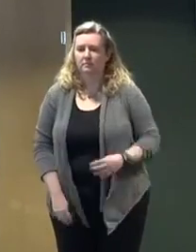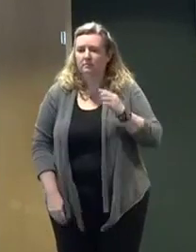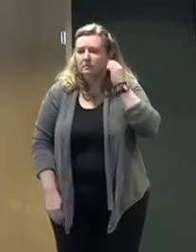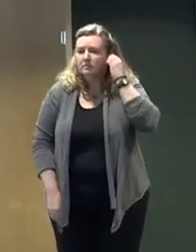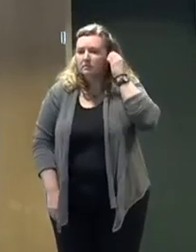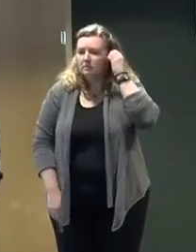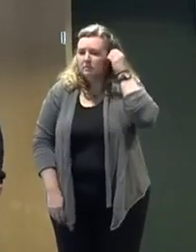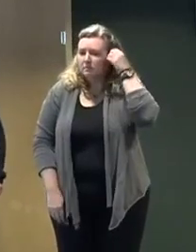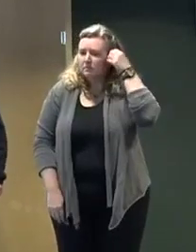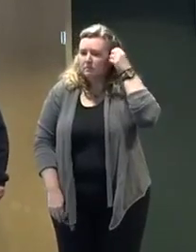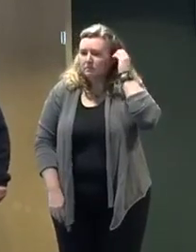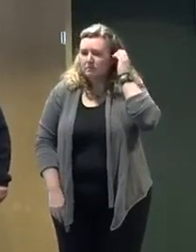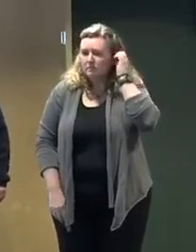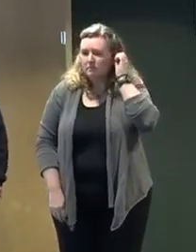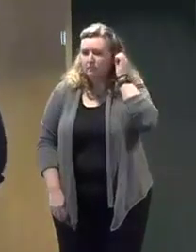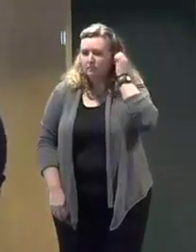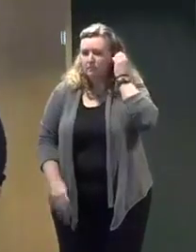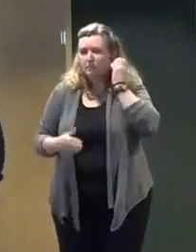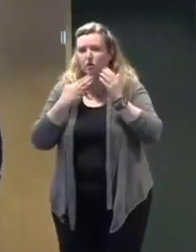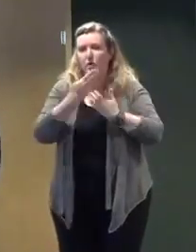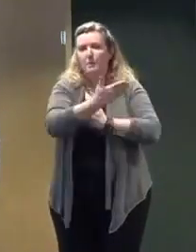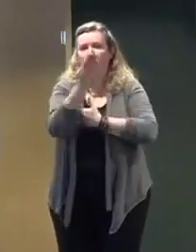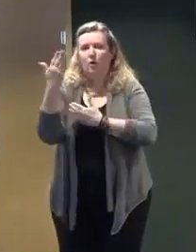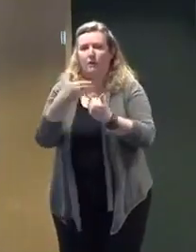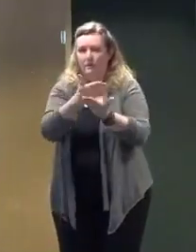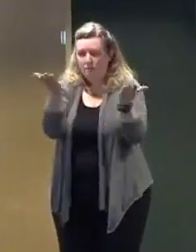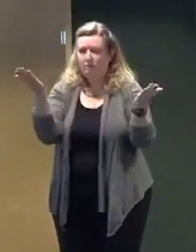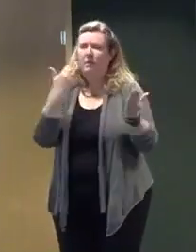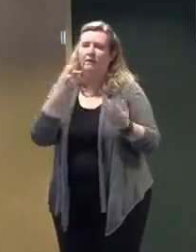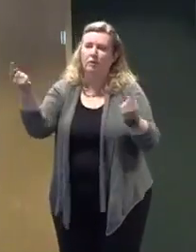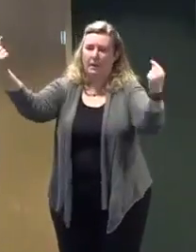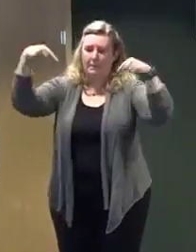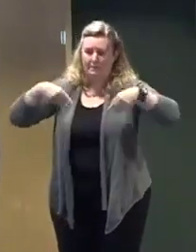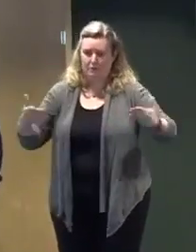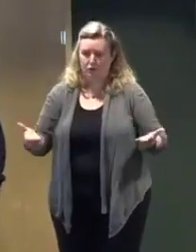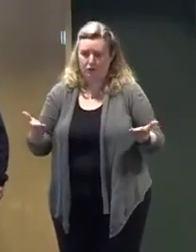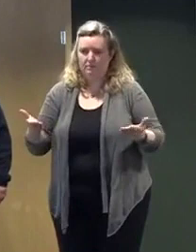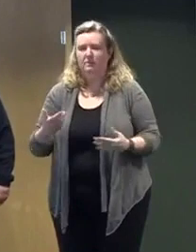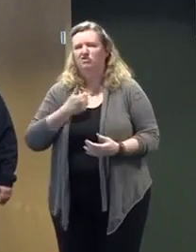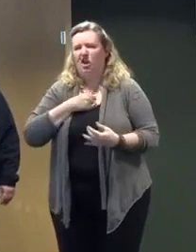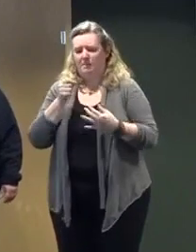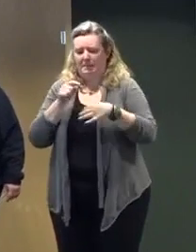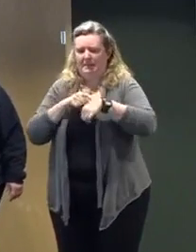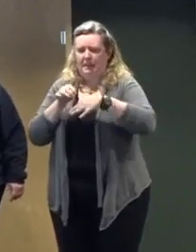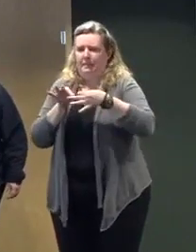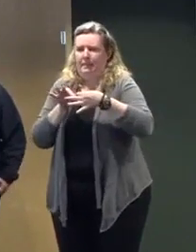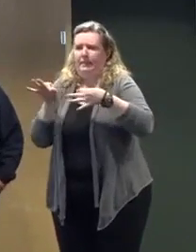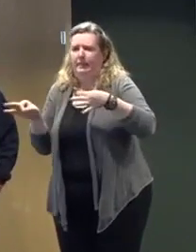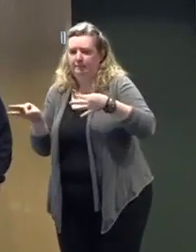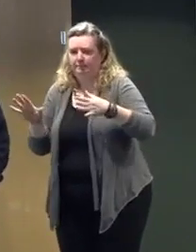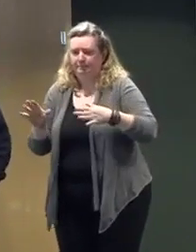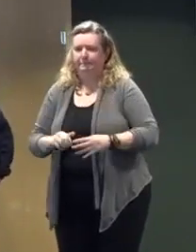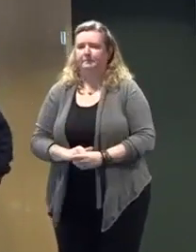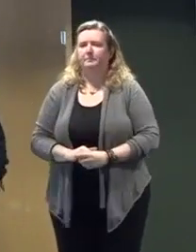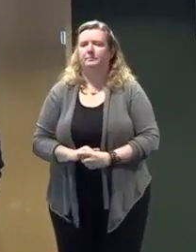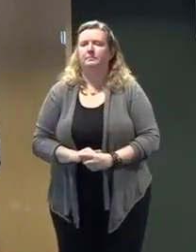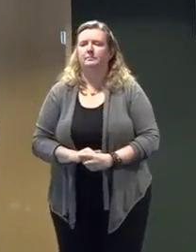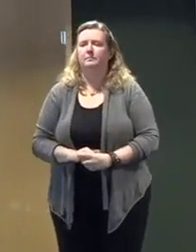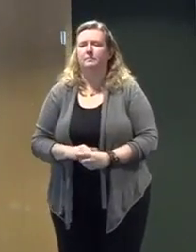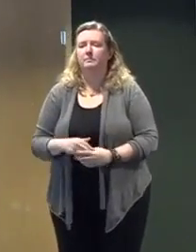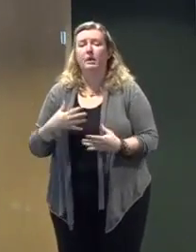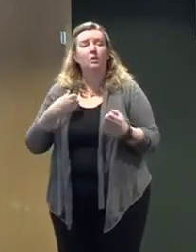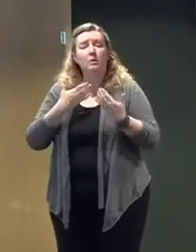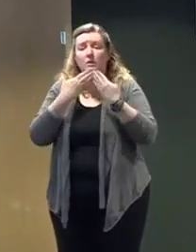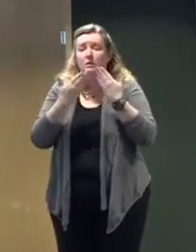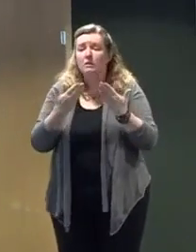Good morning, everyone. Thank you for joining us. Sorry to be a couple of minutes behind. I want to thank specifically the team here at the